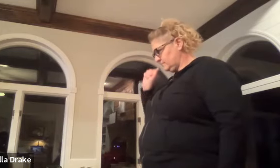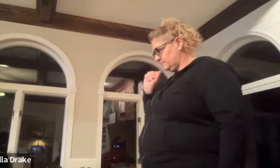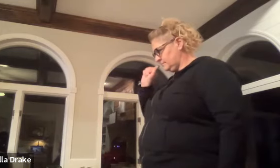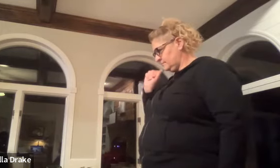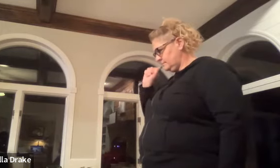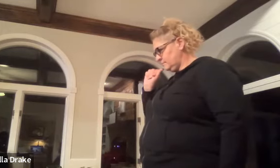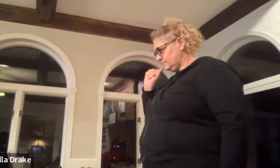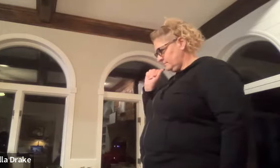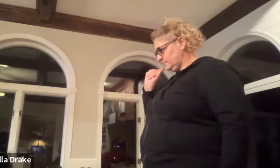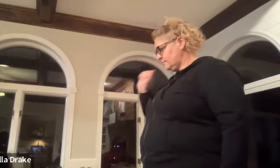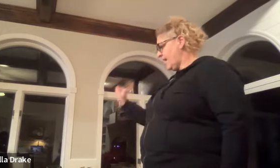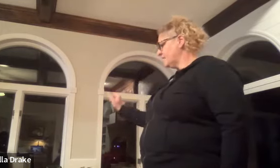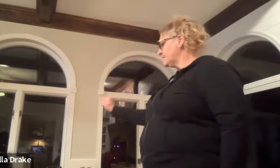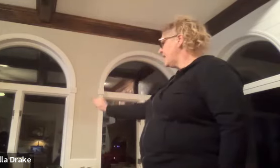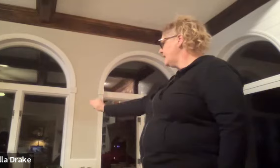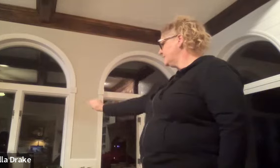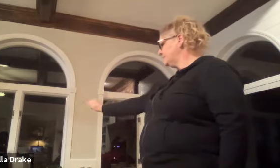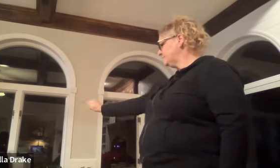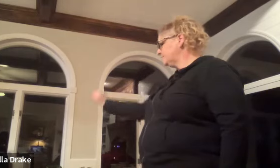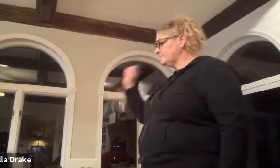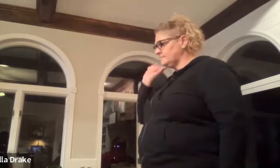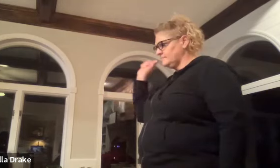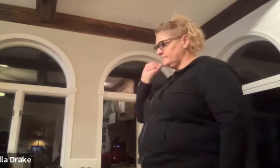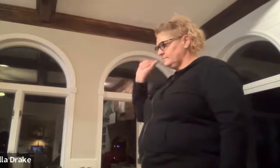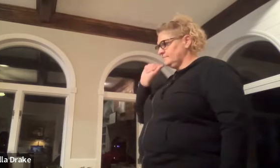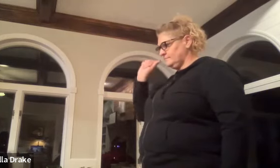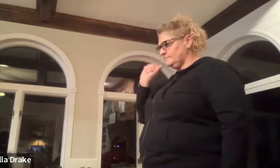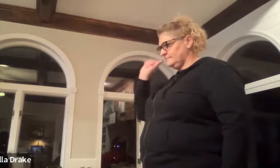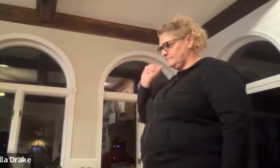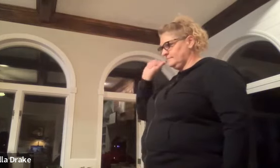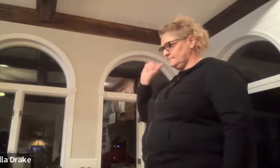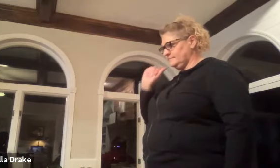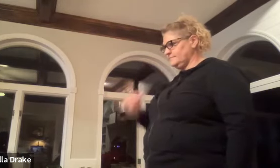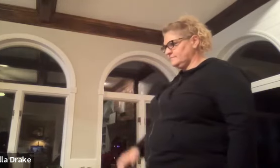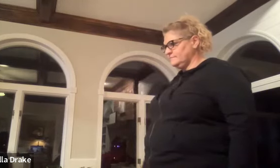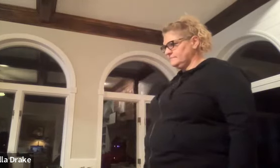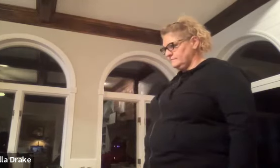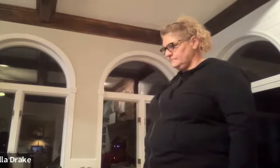or cousin or cousin girl girl this would be